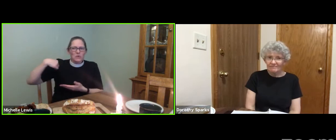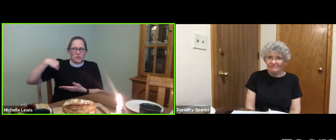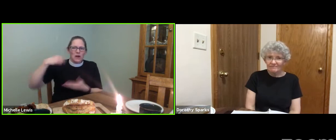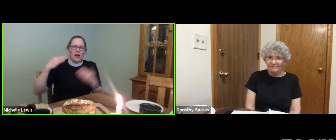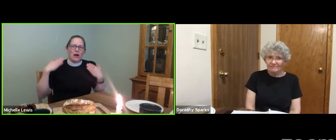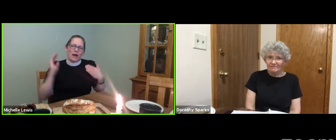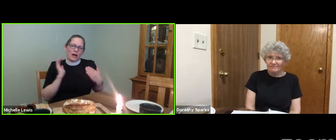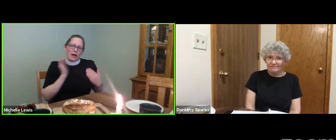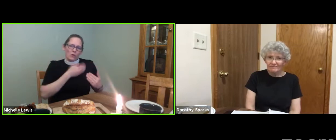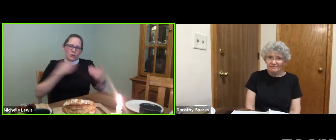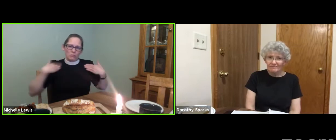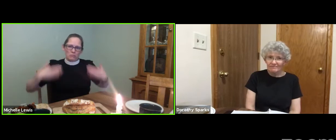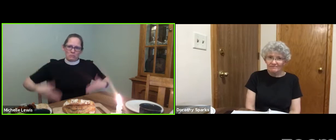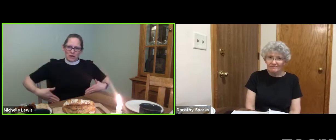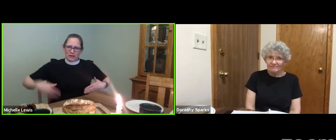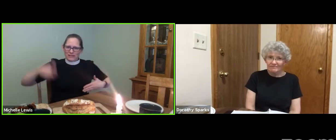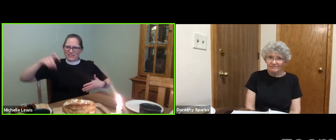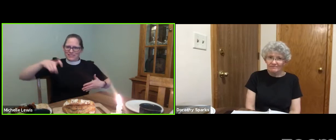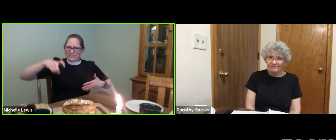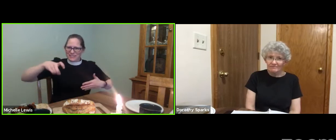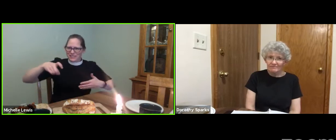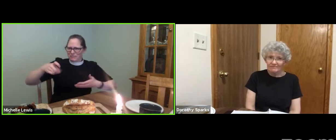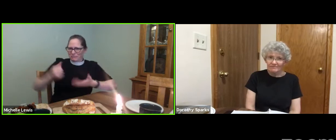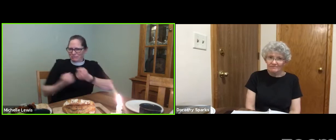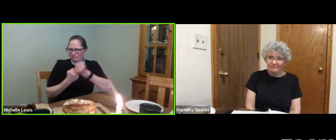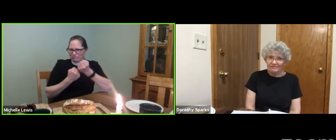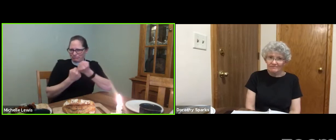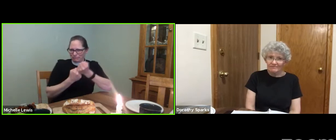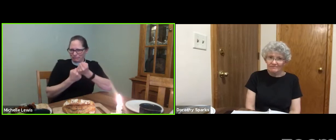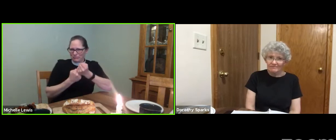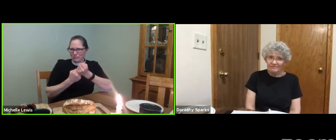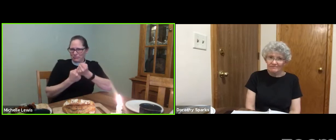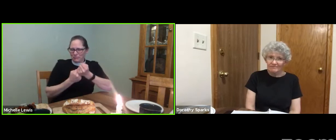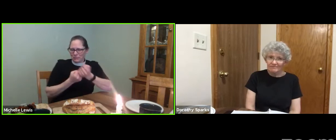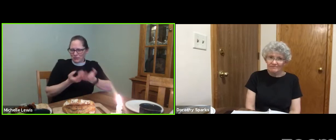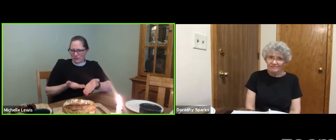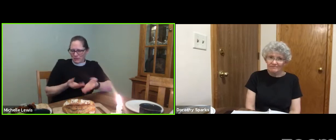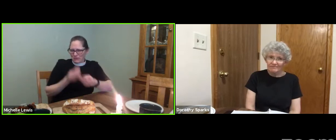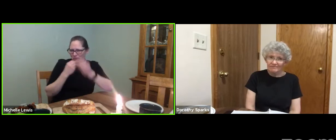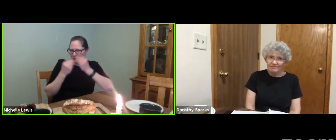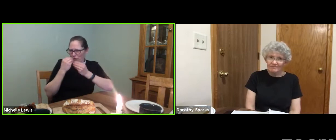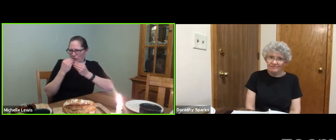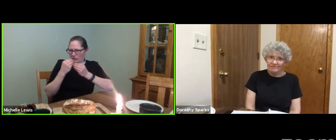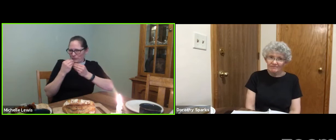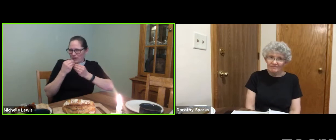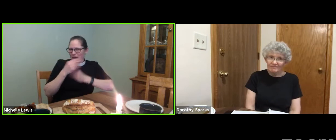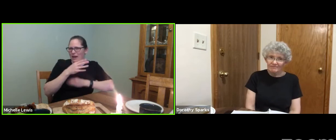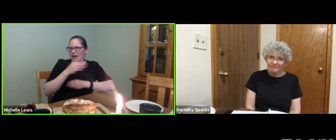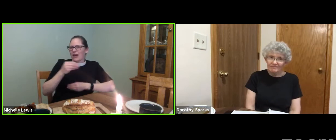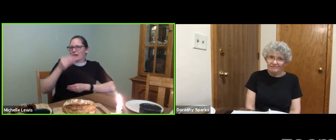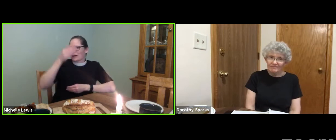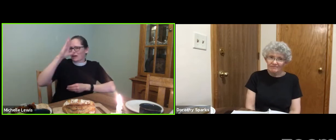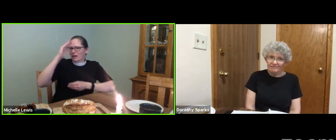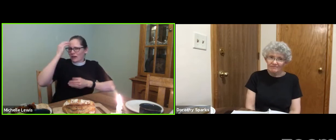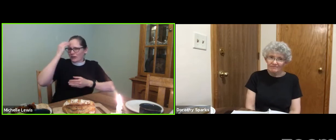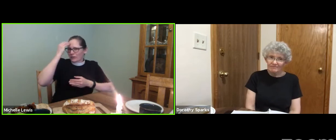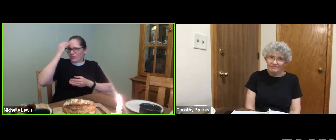knows that our bodies need sustenance with food. And God